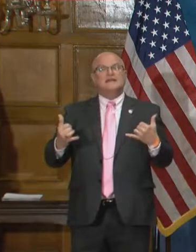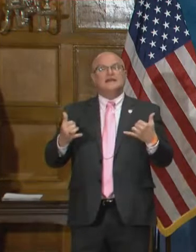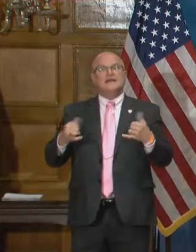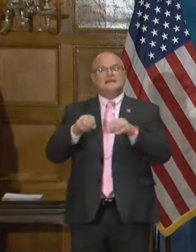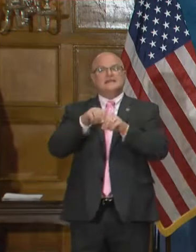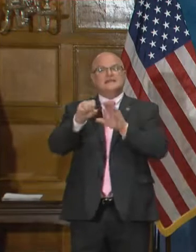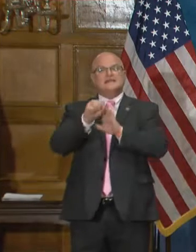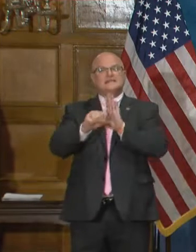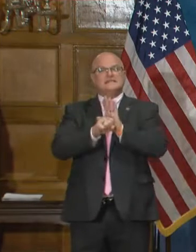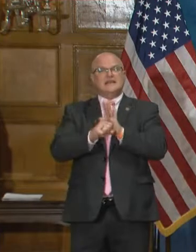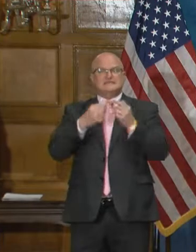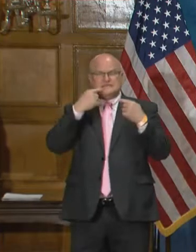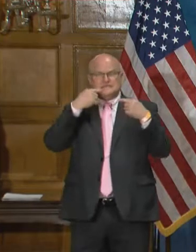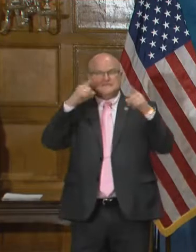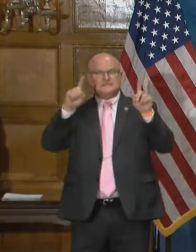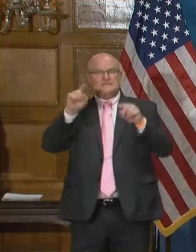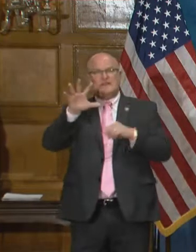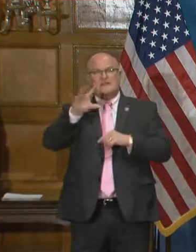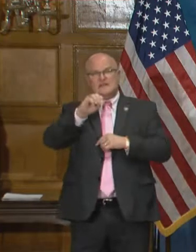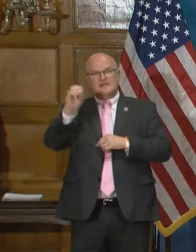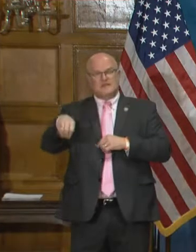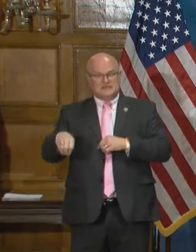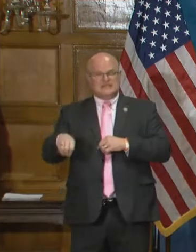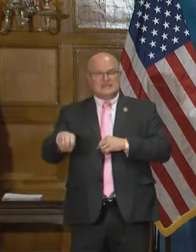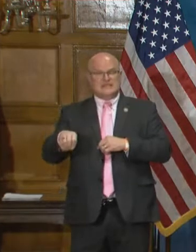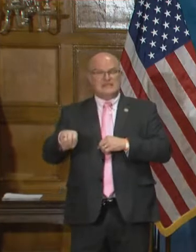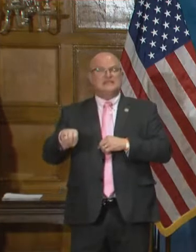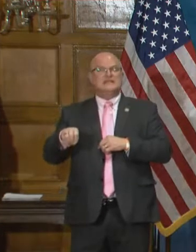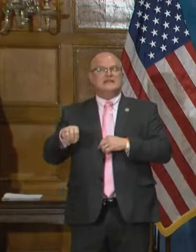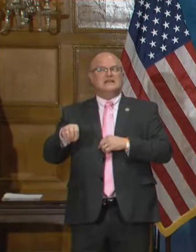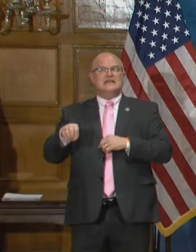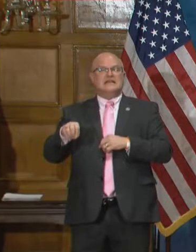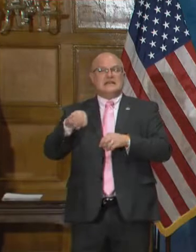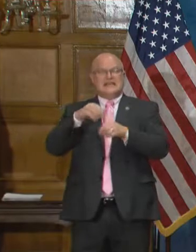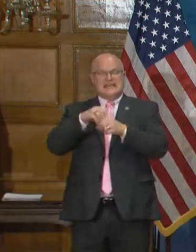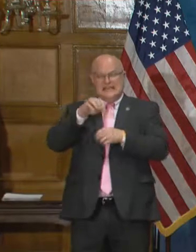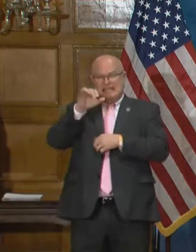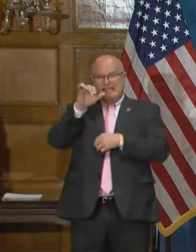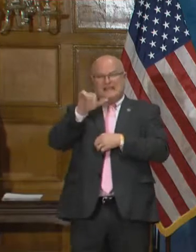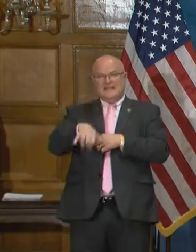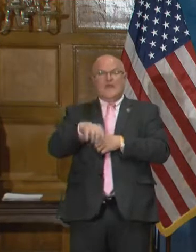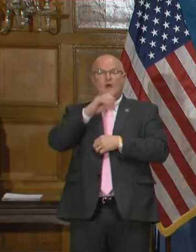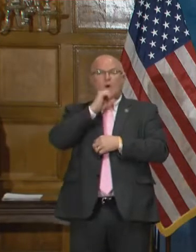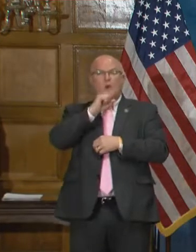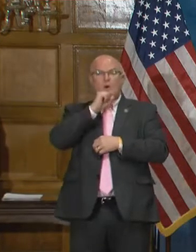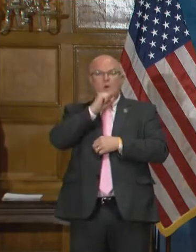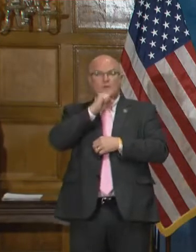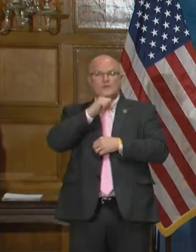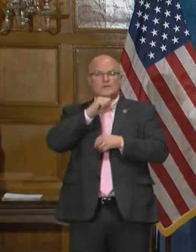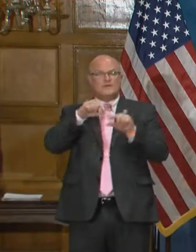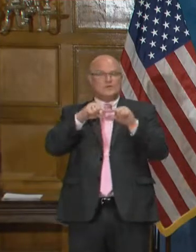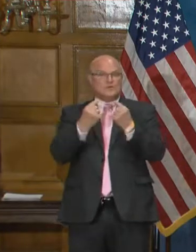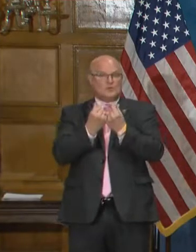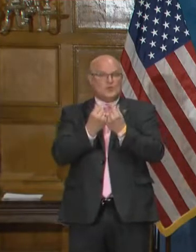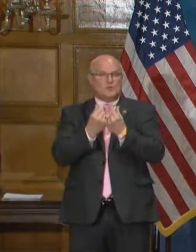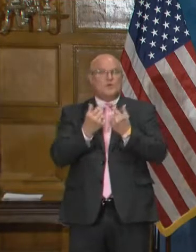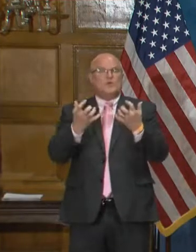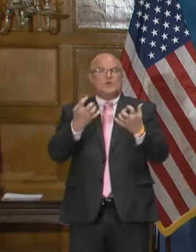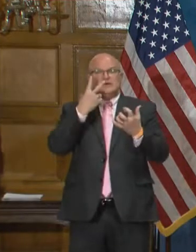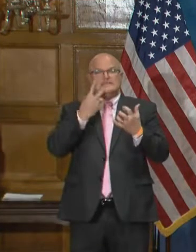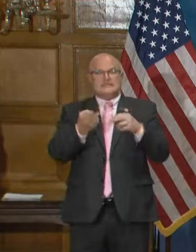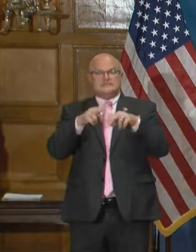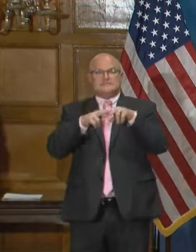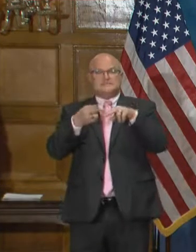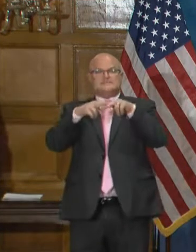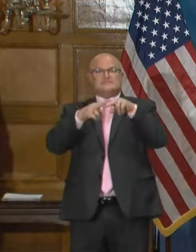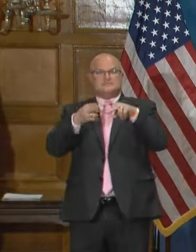we've achieved about 50 percent immunization in that older age group. We want to see that get up